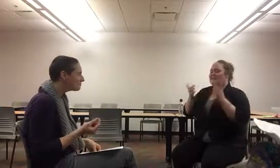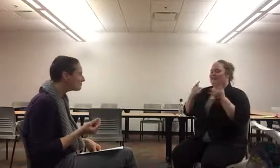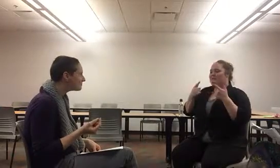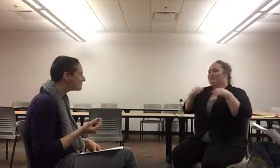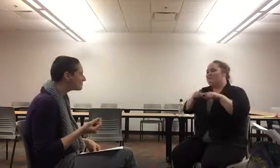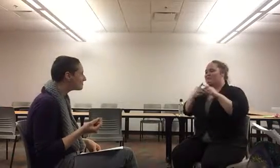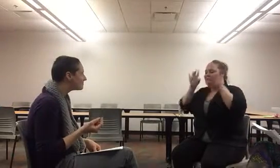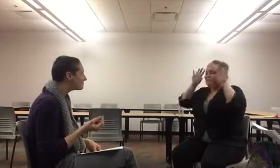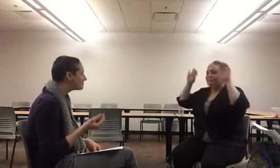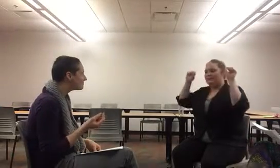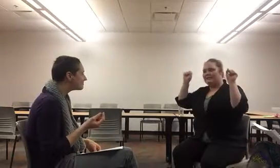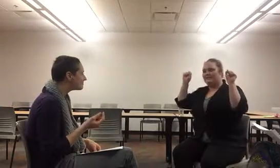Yeah,